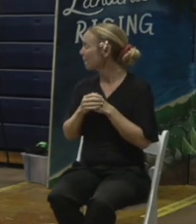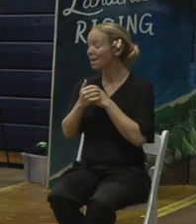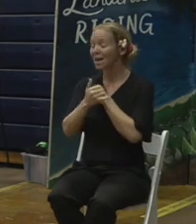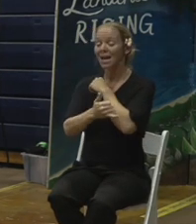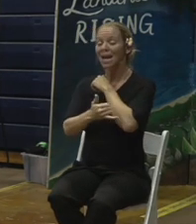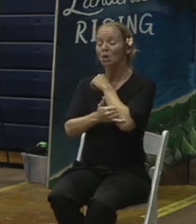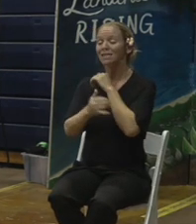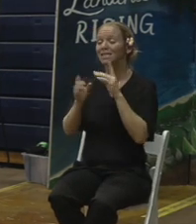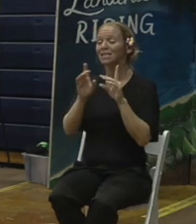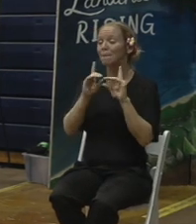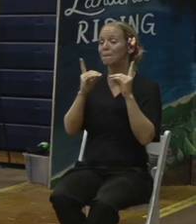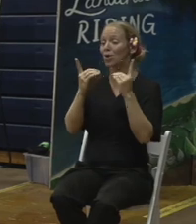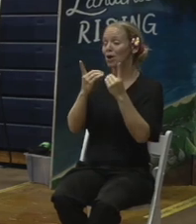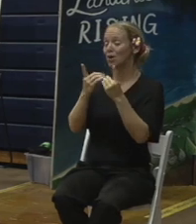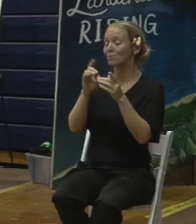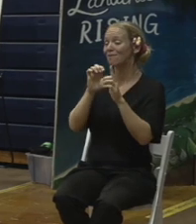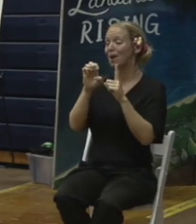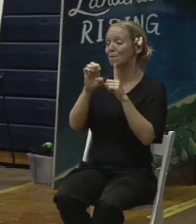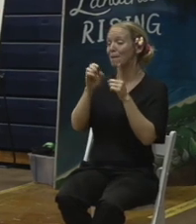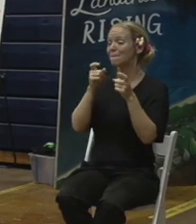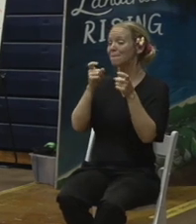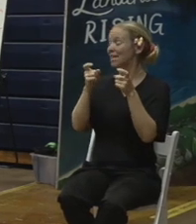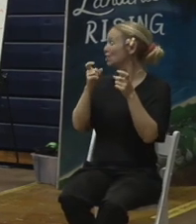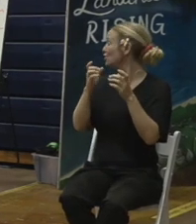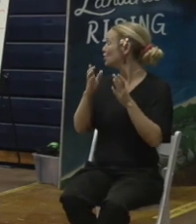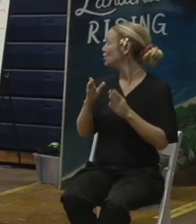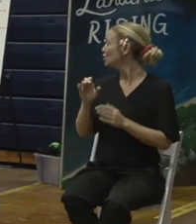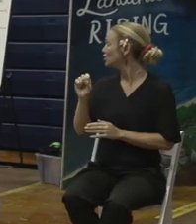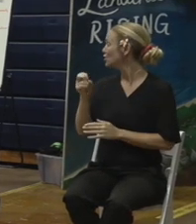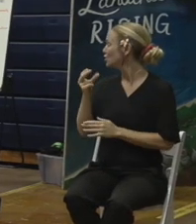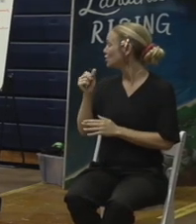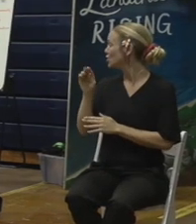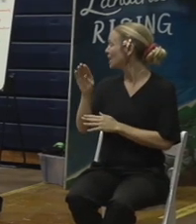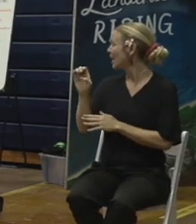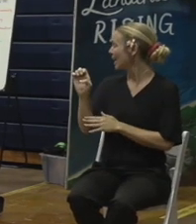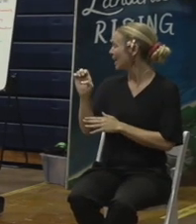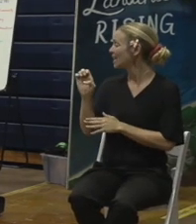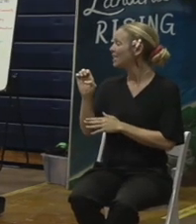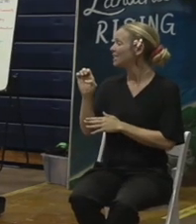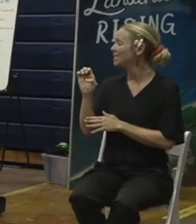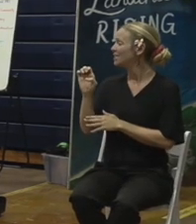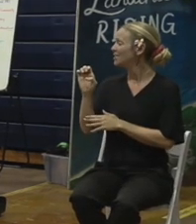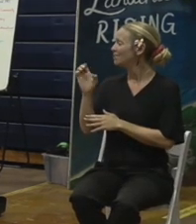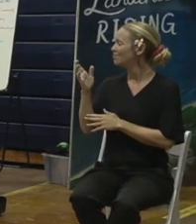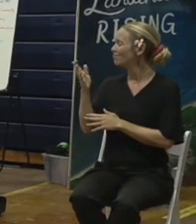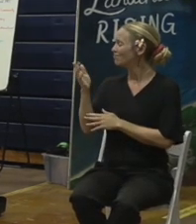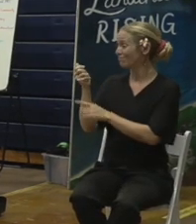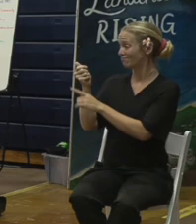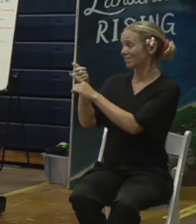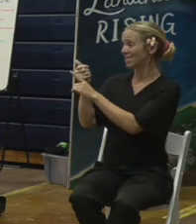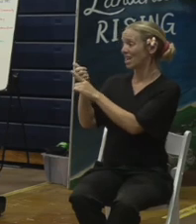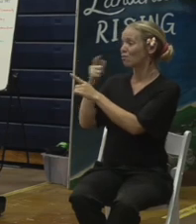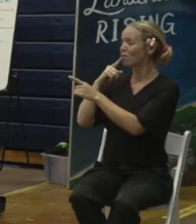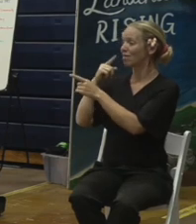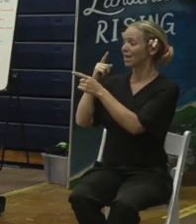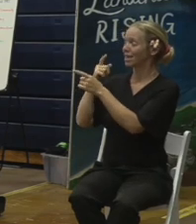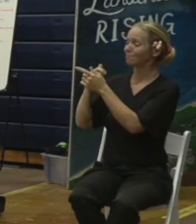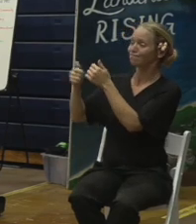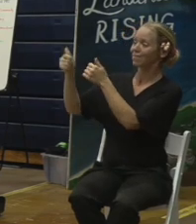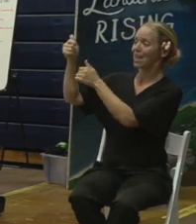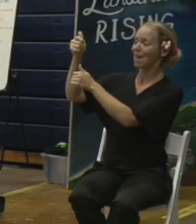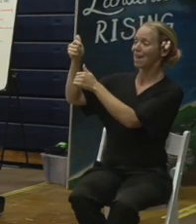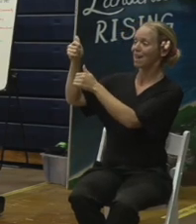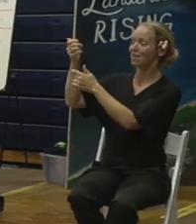Agawa. Some of you may know him because he's an Oluwalu boy. But he's also head of our Department of Environmental Management.